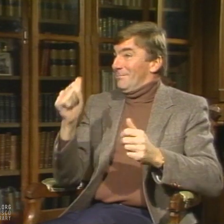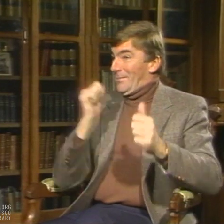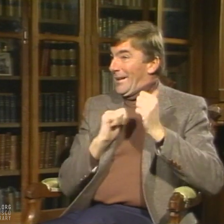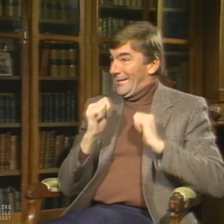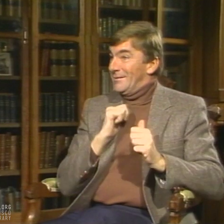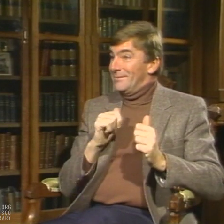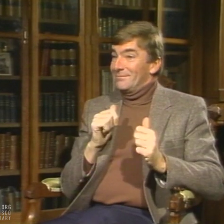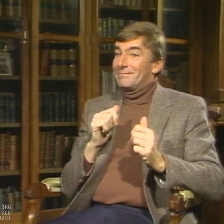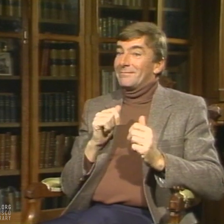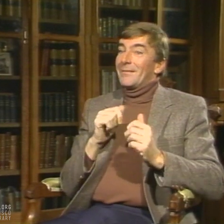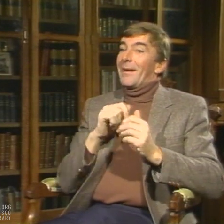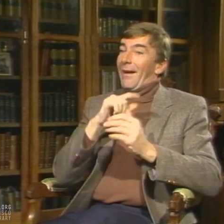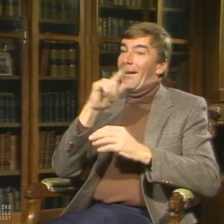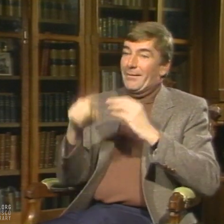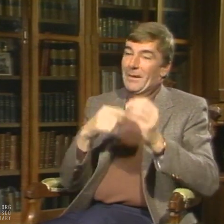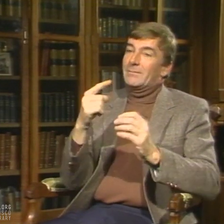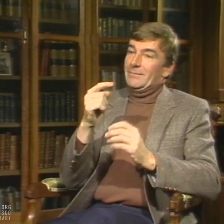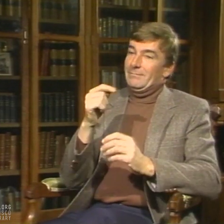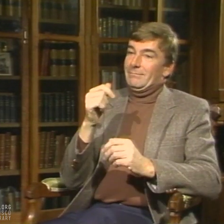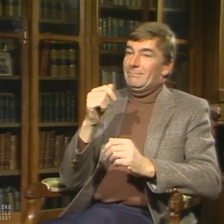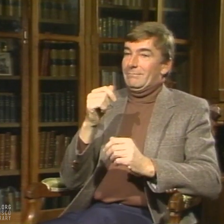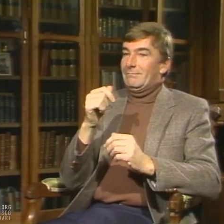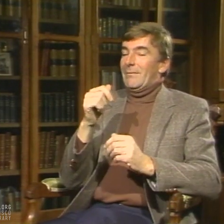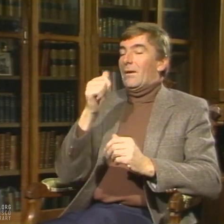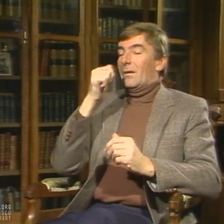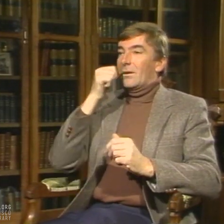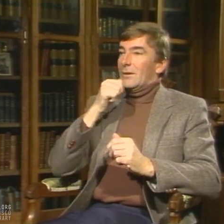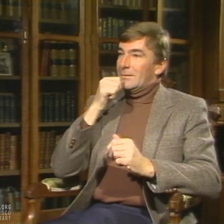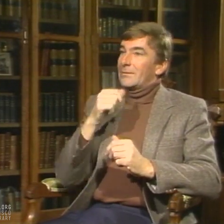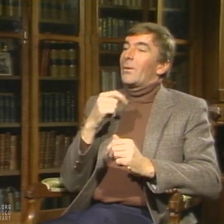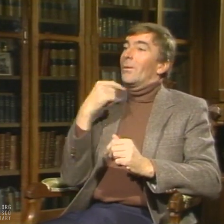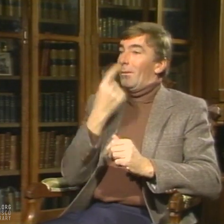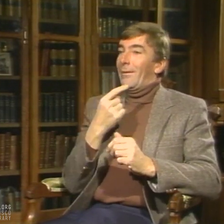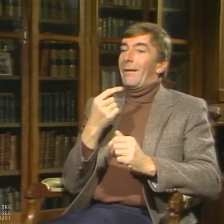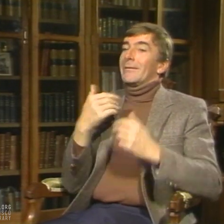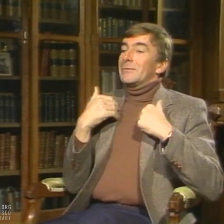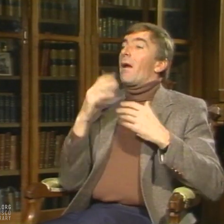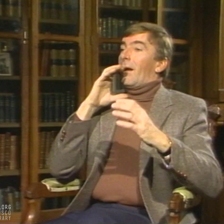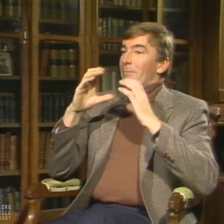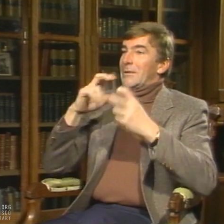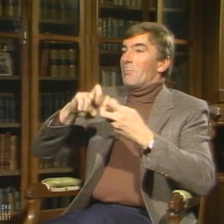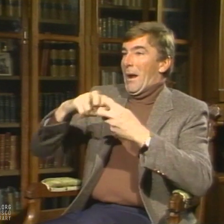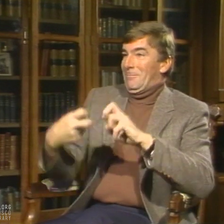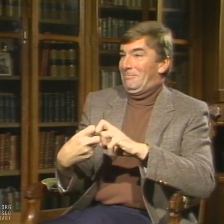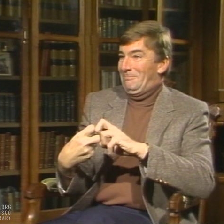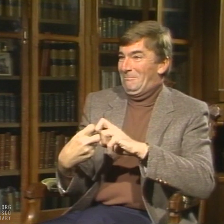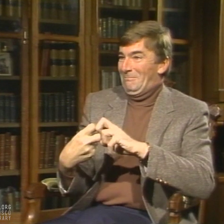So, I decided to write a play about a young girl who has communication problems.